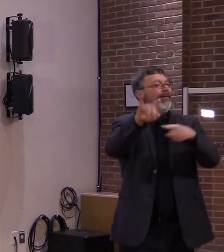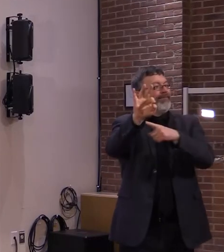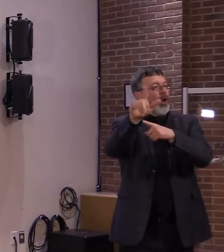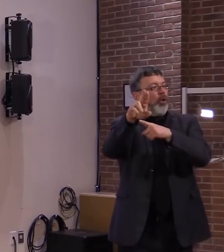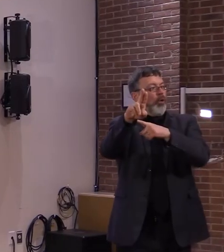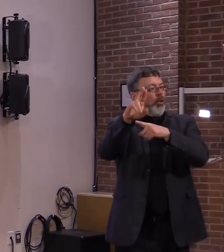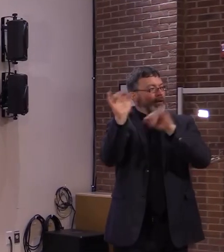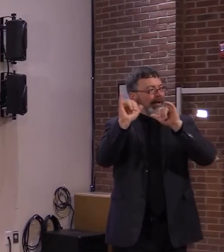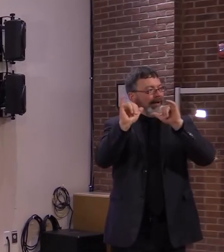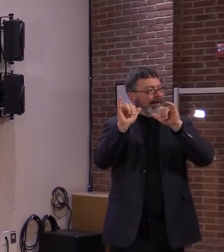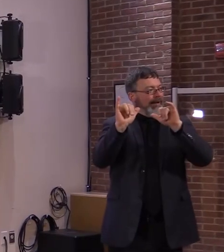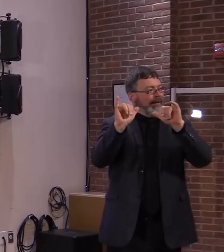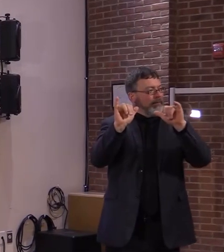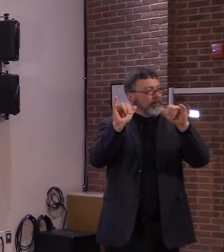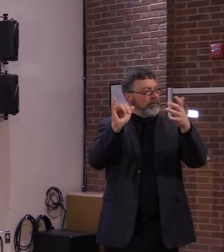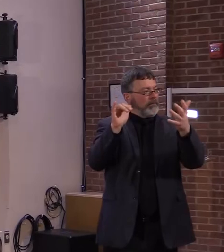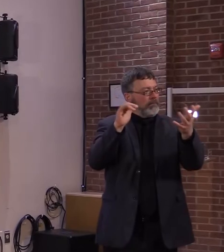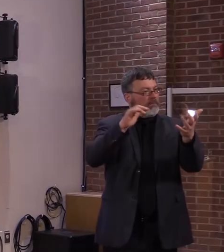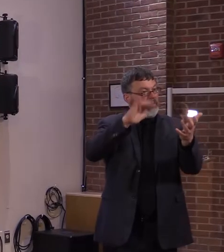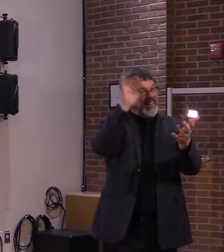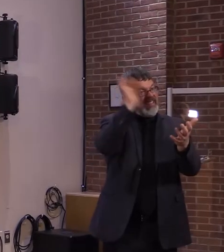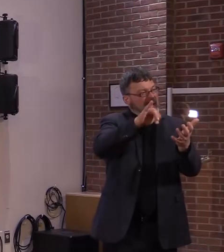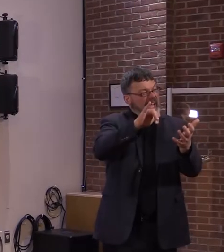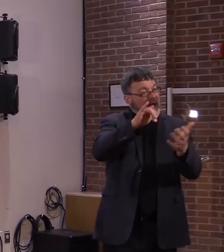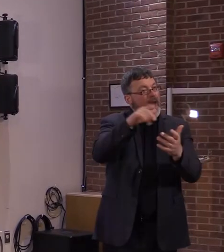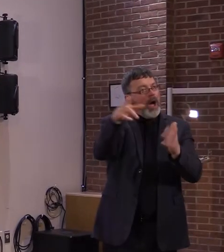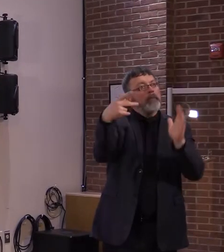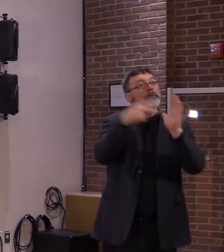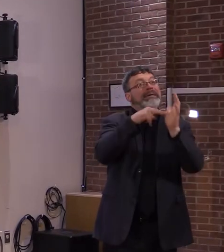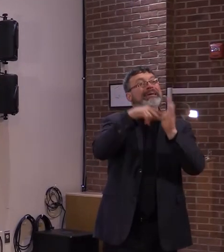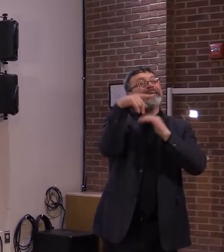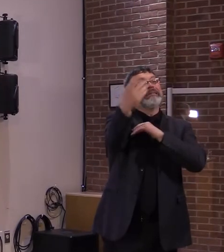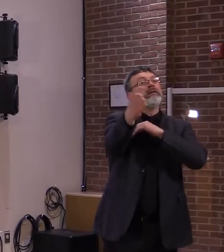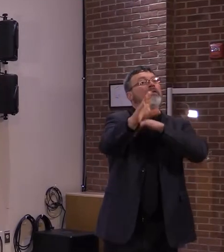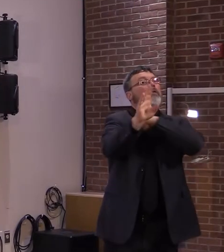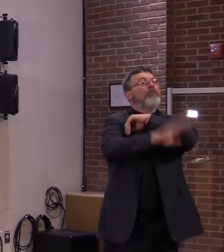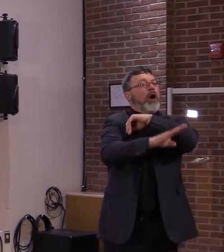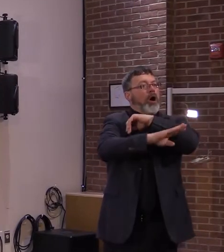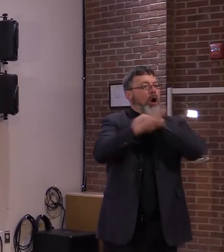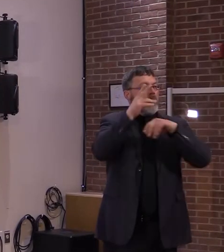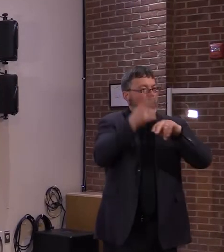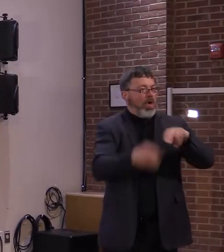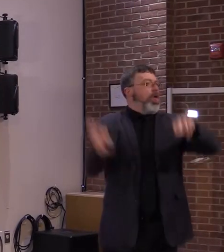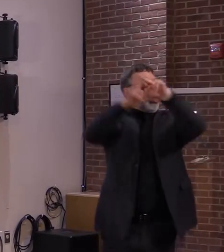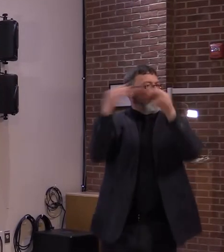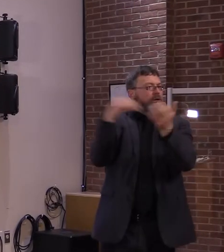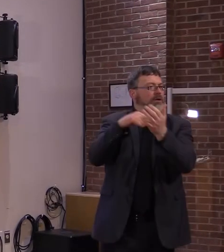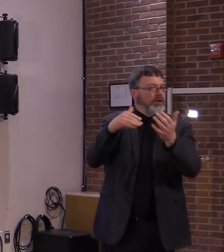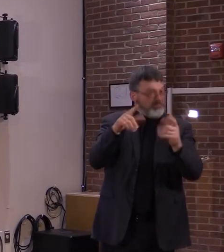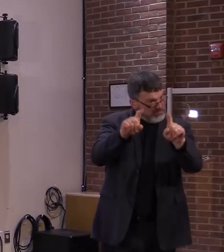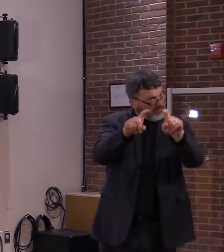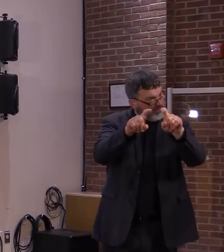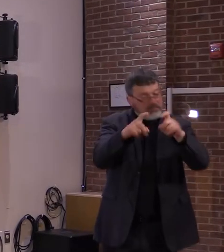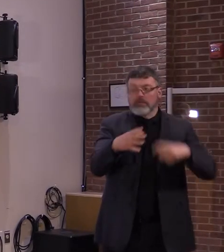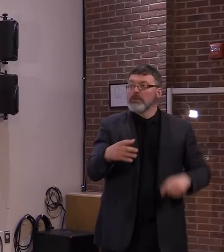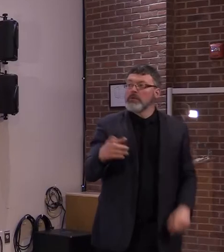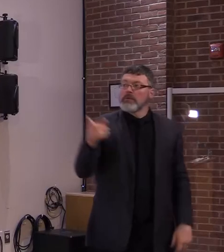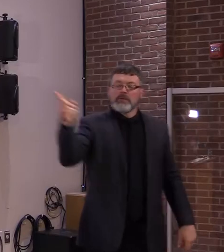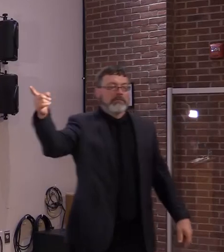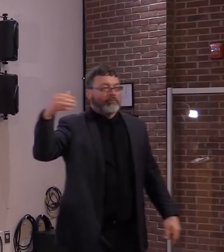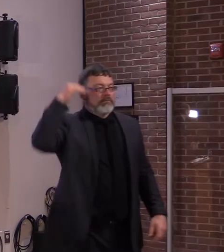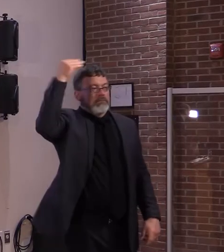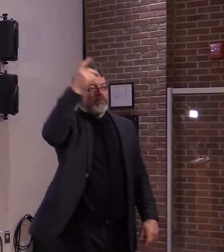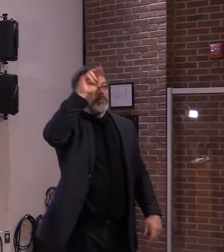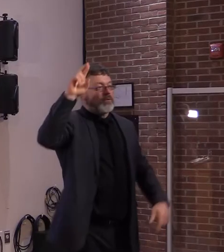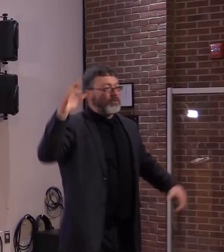That's a great question. You know, so far our experience has not been that it's seasonal because it's been with us every season, but of